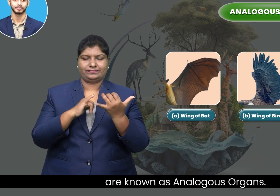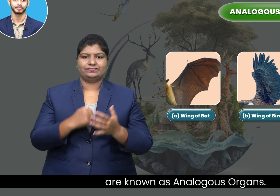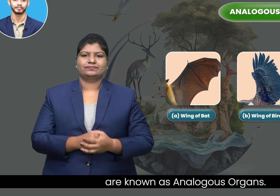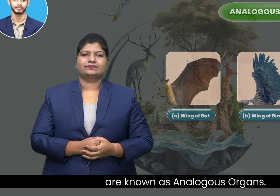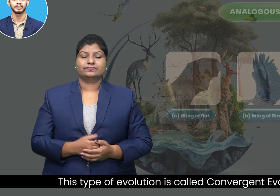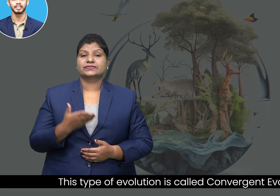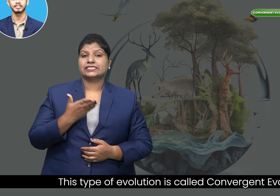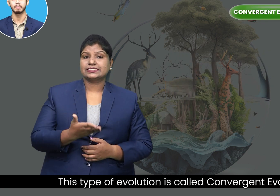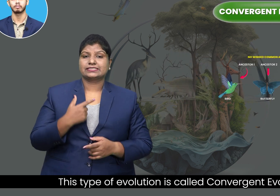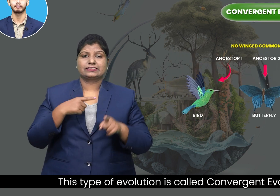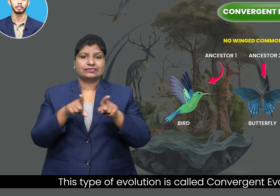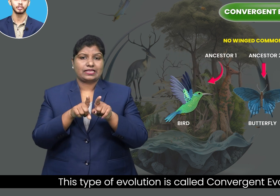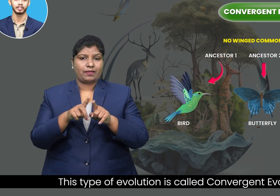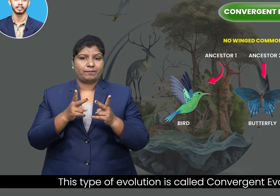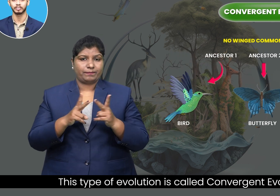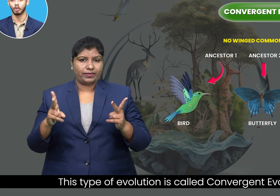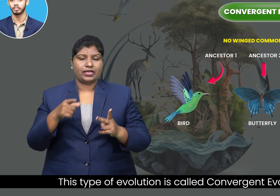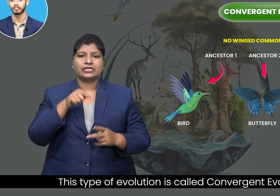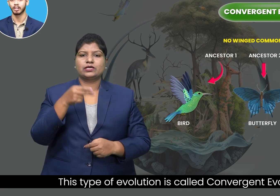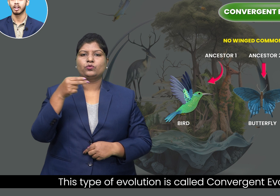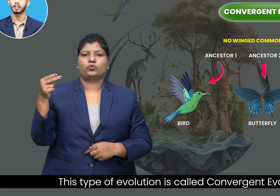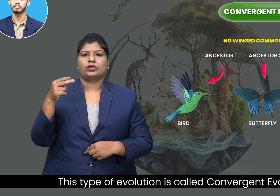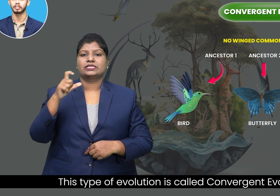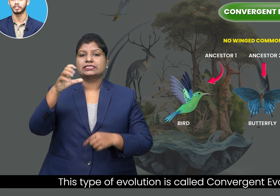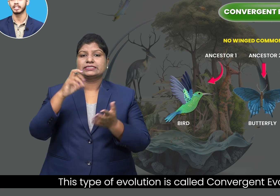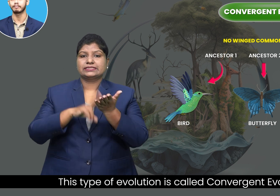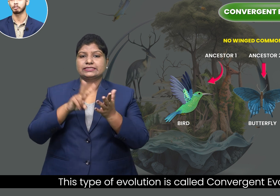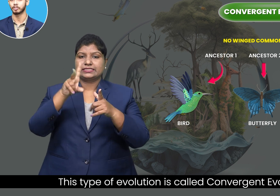This type of evolution is called convergent evolution.